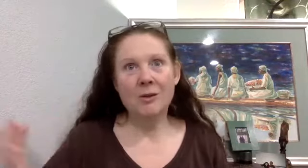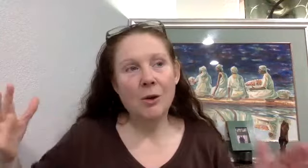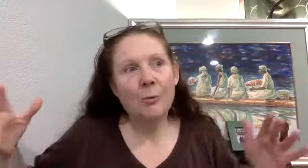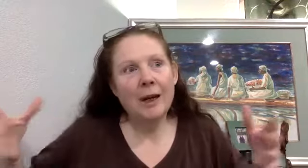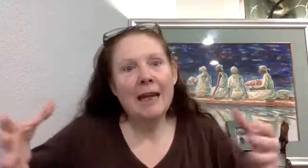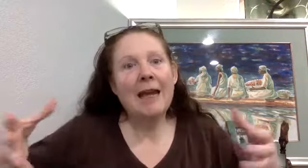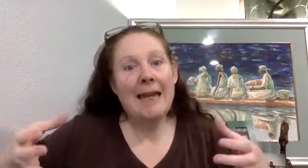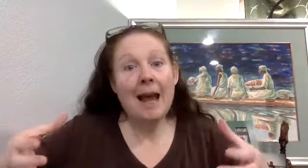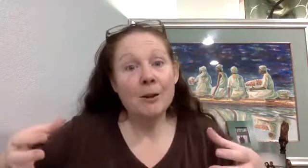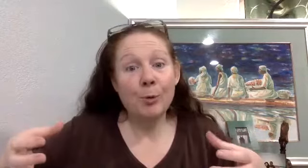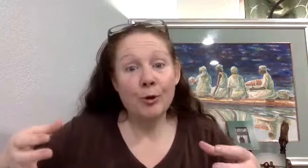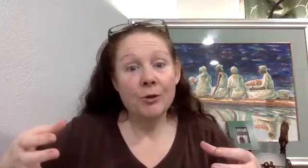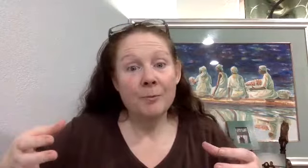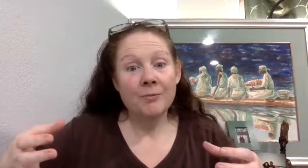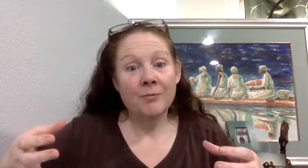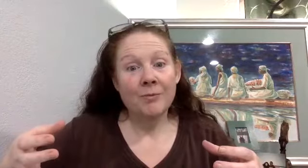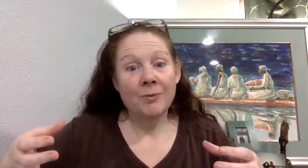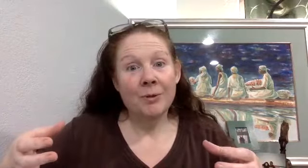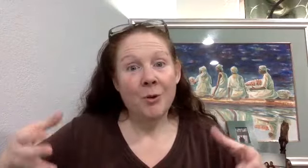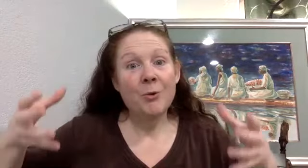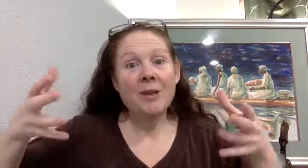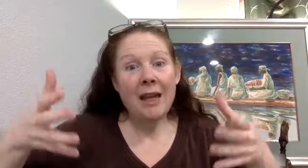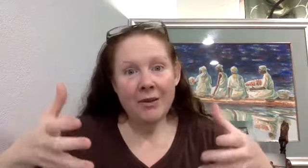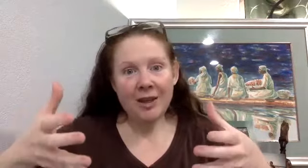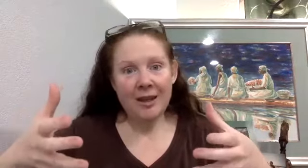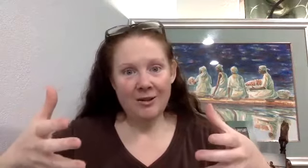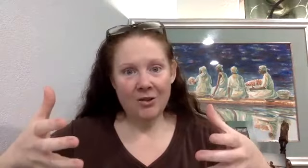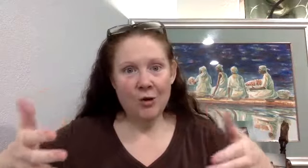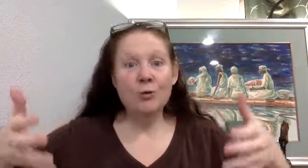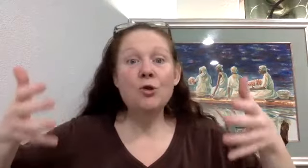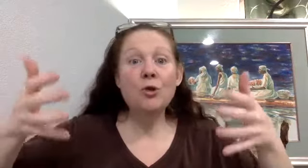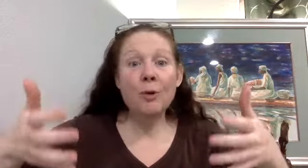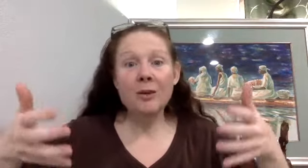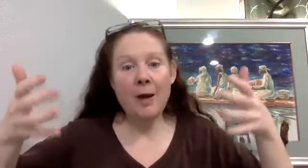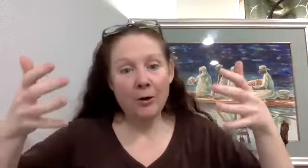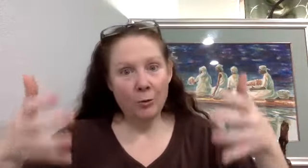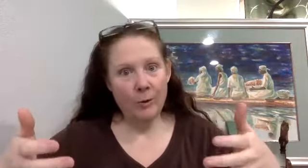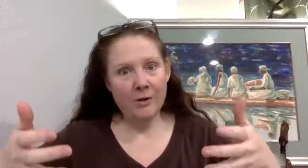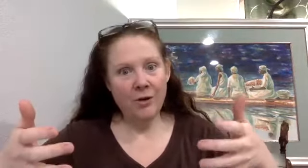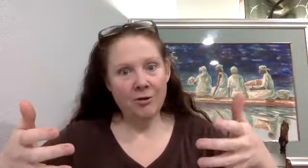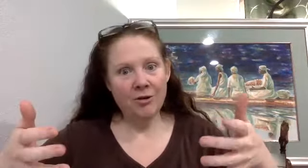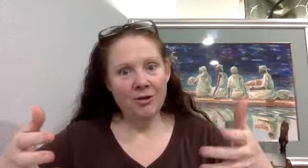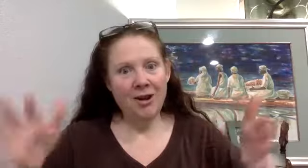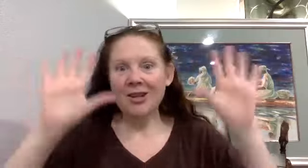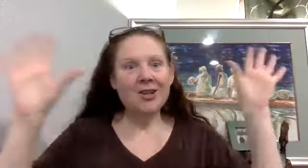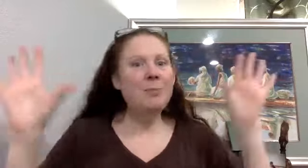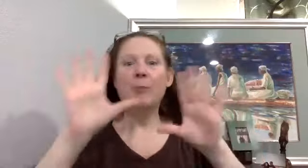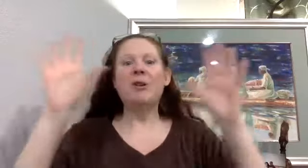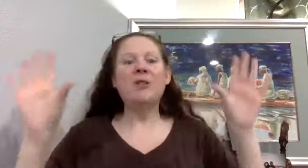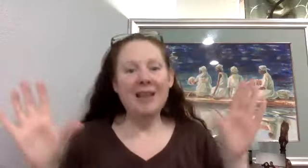so that we can get an expert who's in the industry, who's doing the medical research to just be able to see it